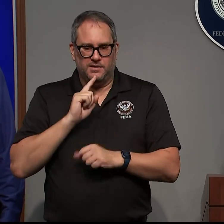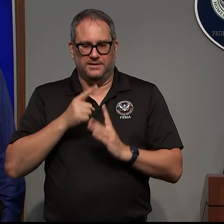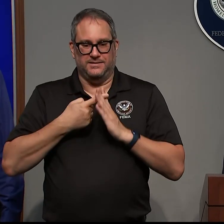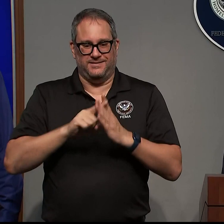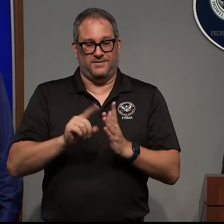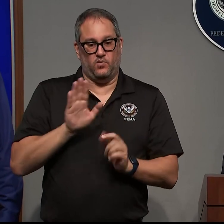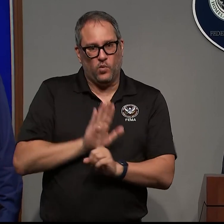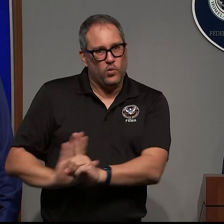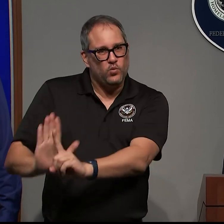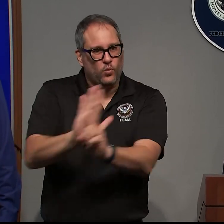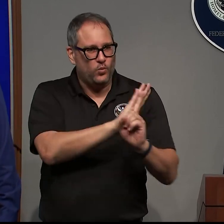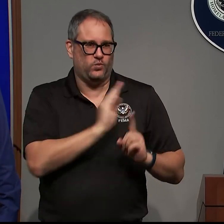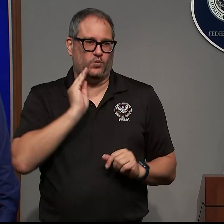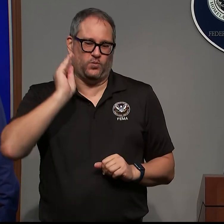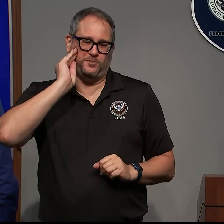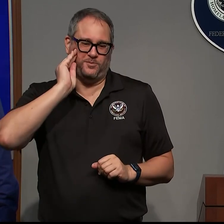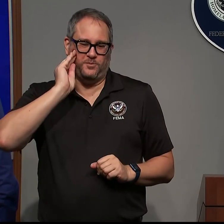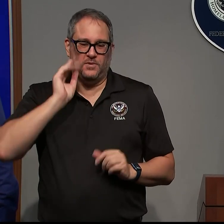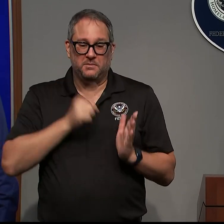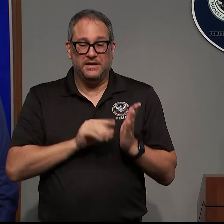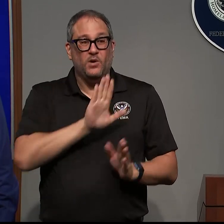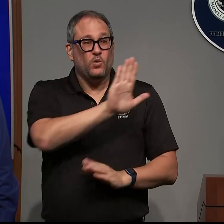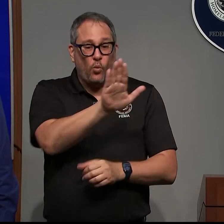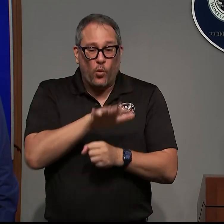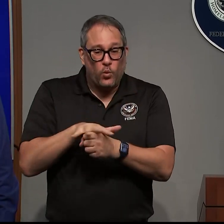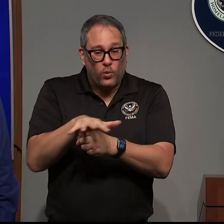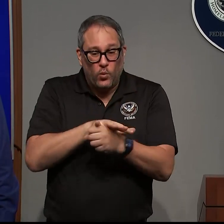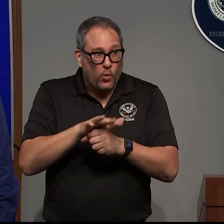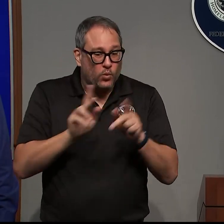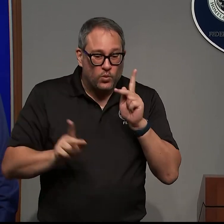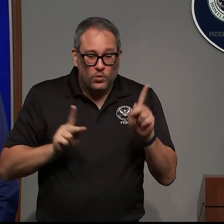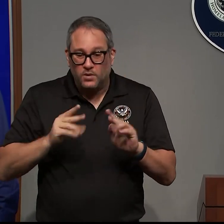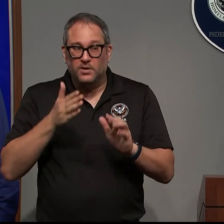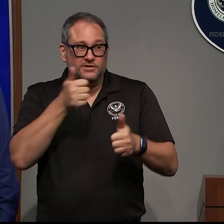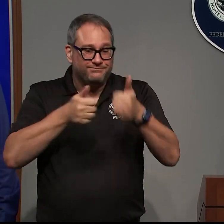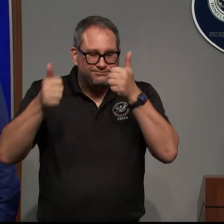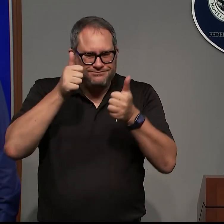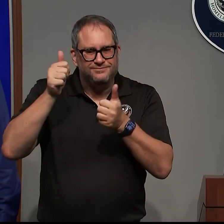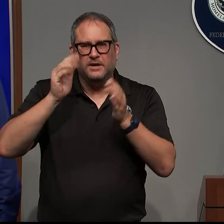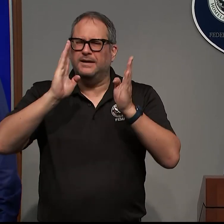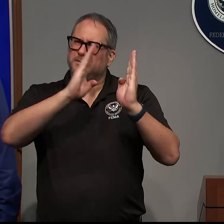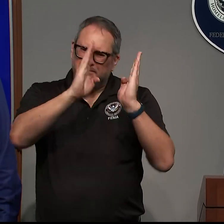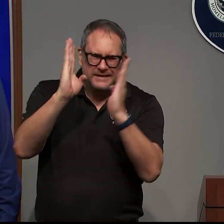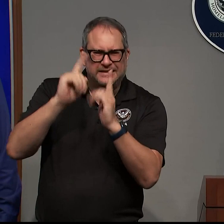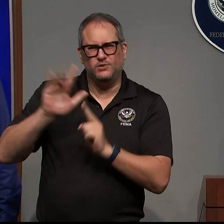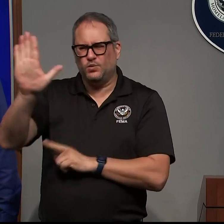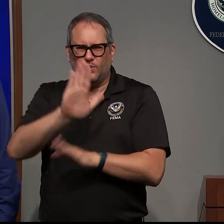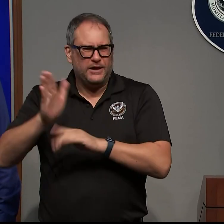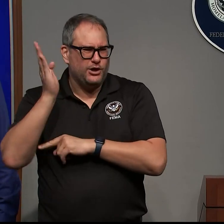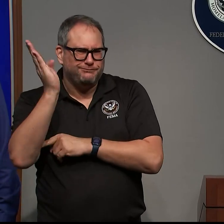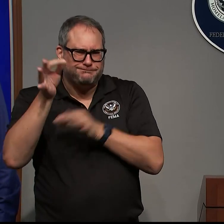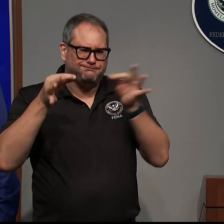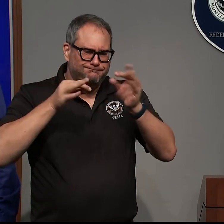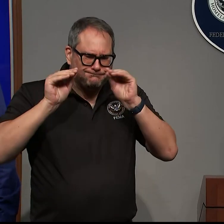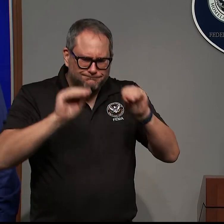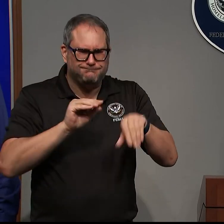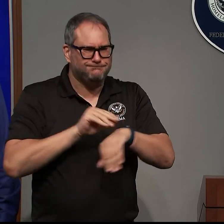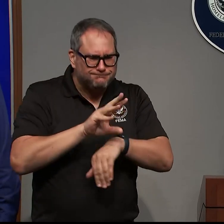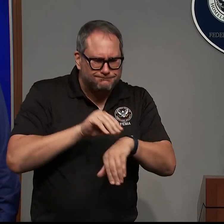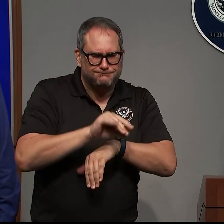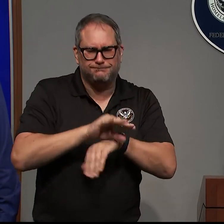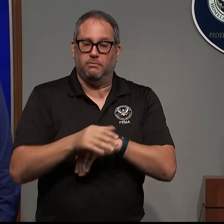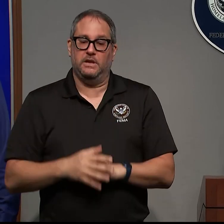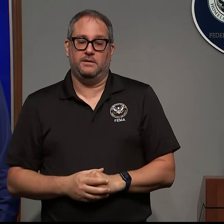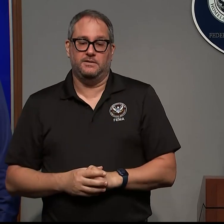the warnings of their local officials before, during, and after this storm. There are life-saving, these are life